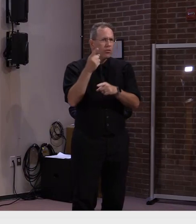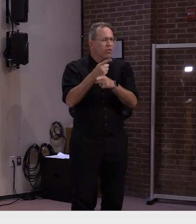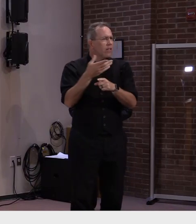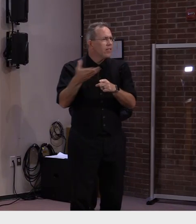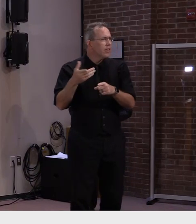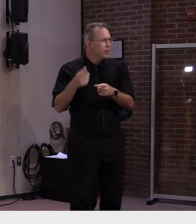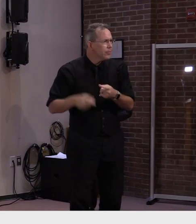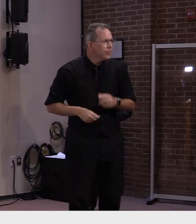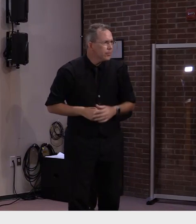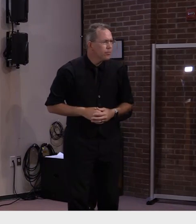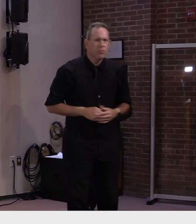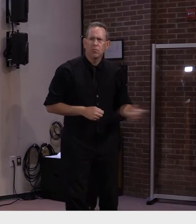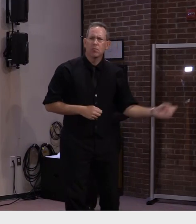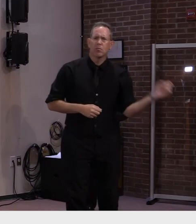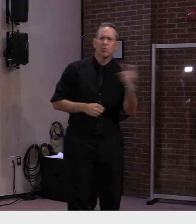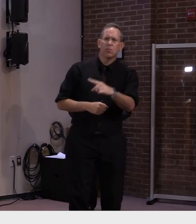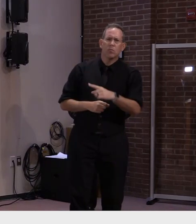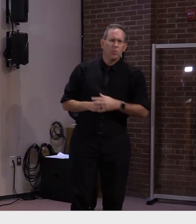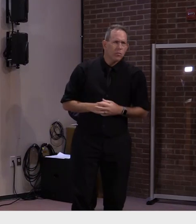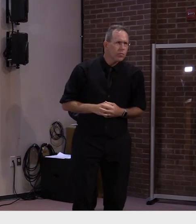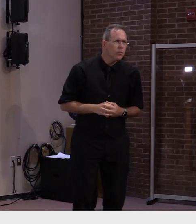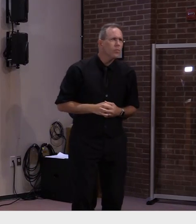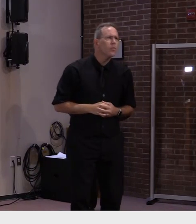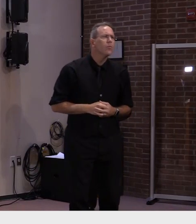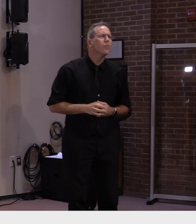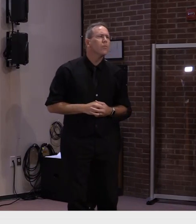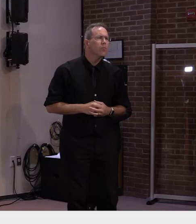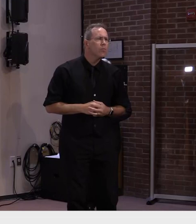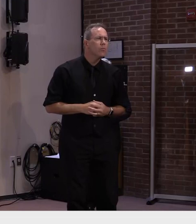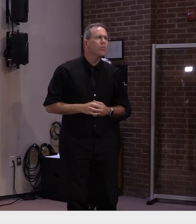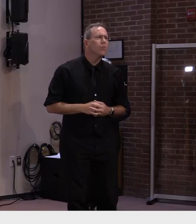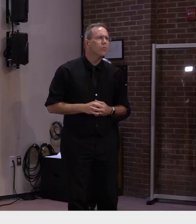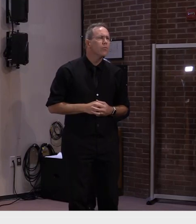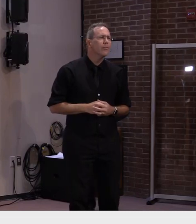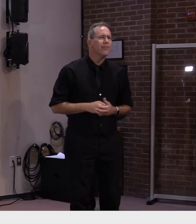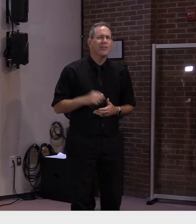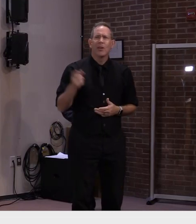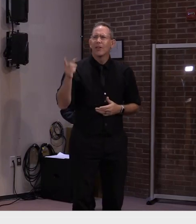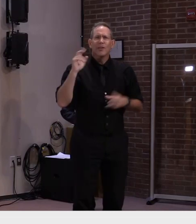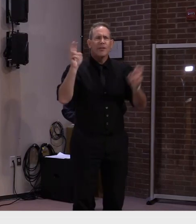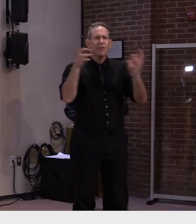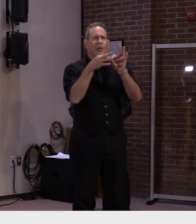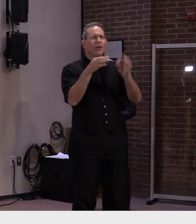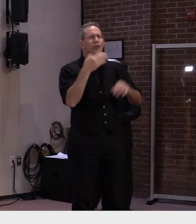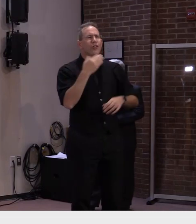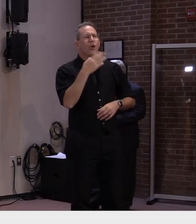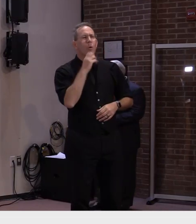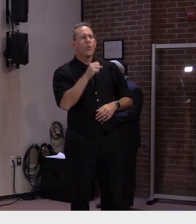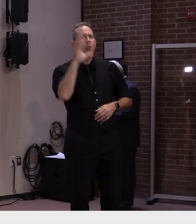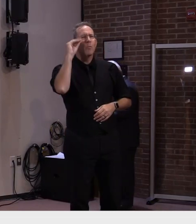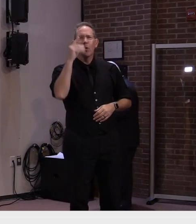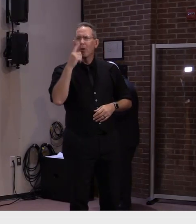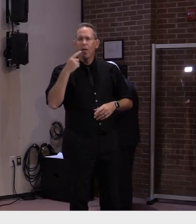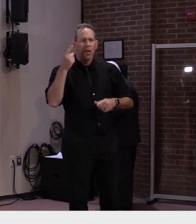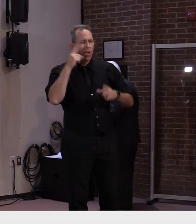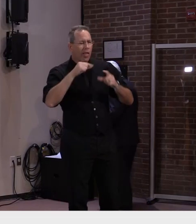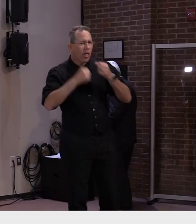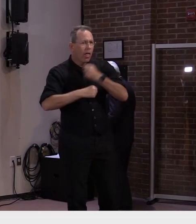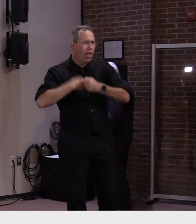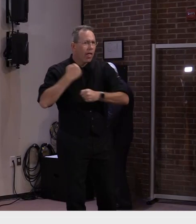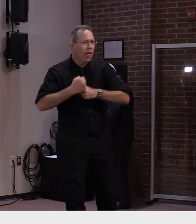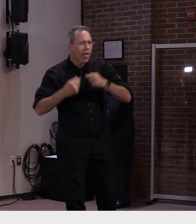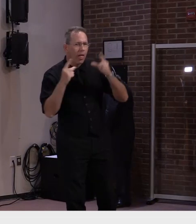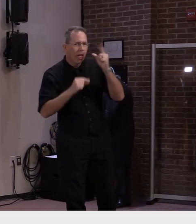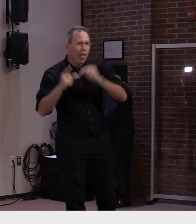you to hear that the, quote, good old boy network is alive and well again? And culture is very difficult to